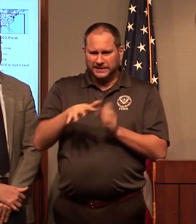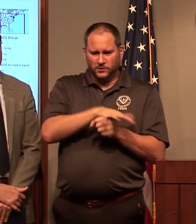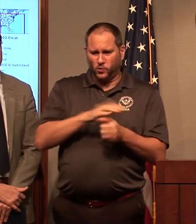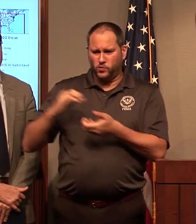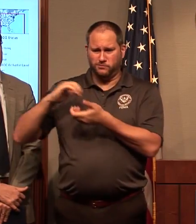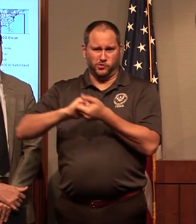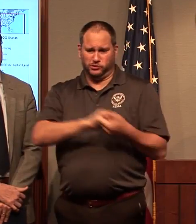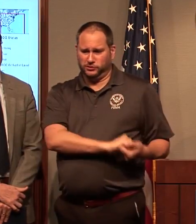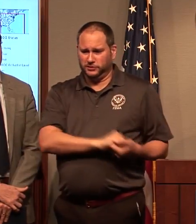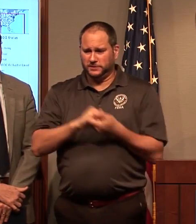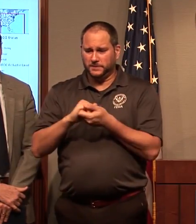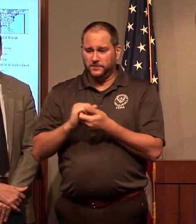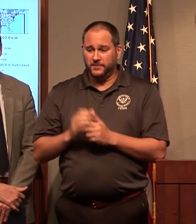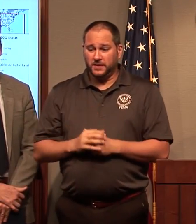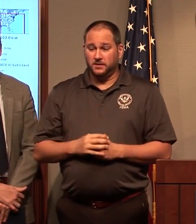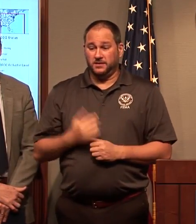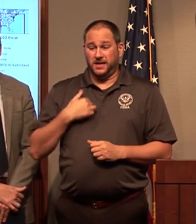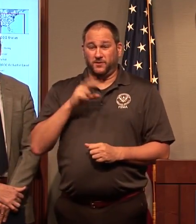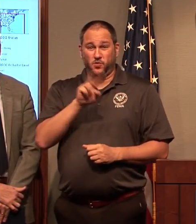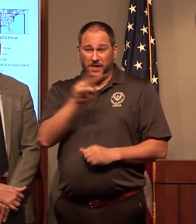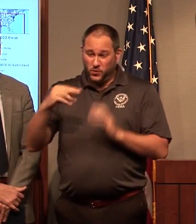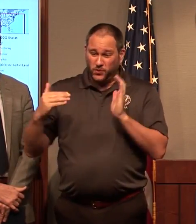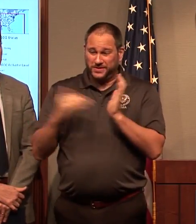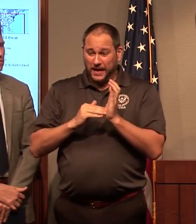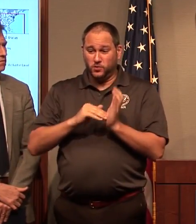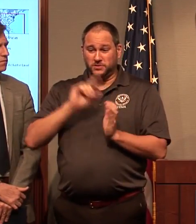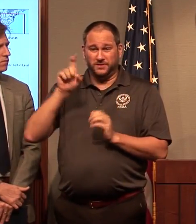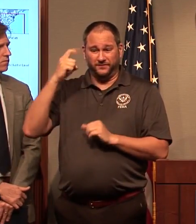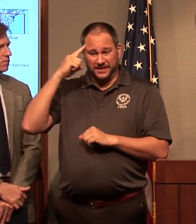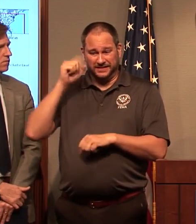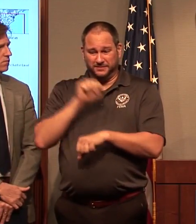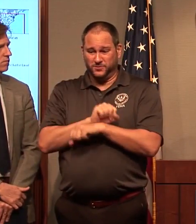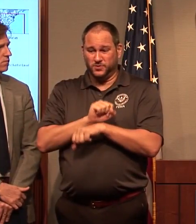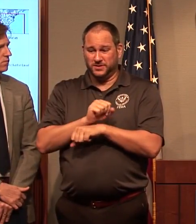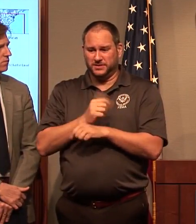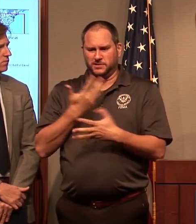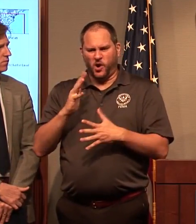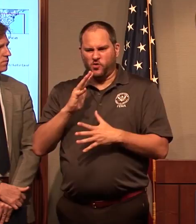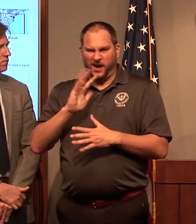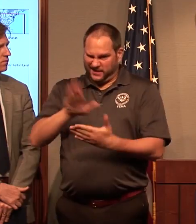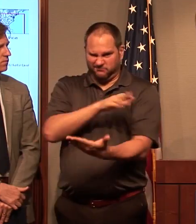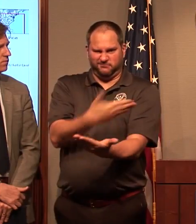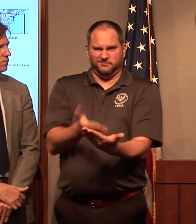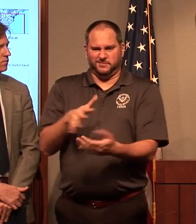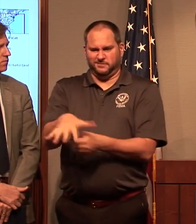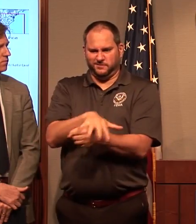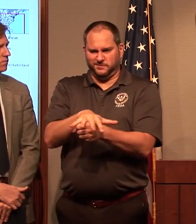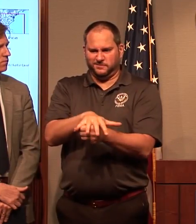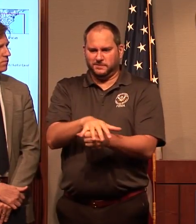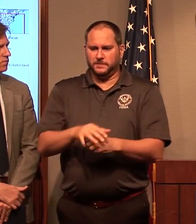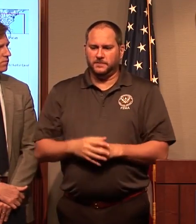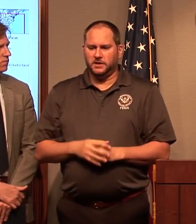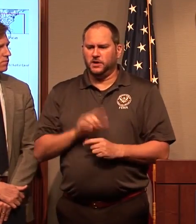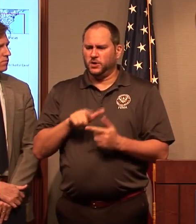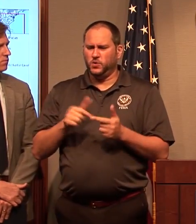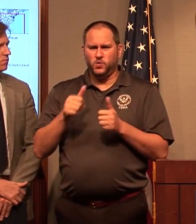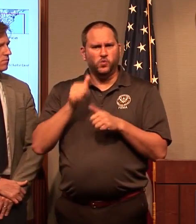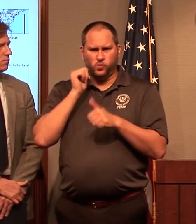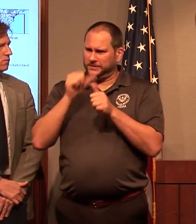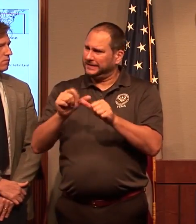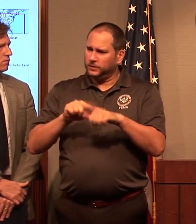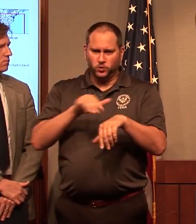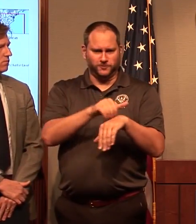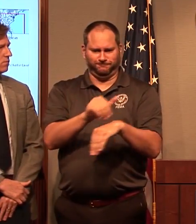,000 federal personnel are already on the front lines, and more continue to deploy. We face a long and